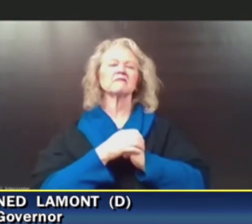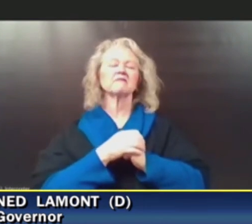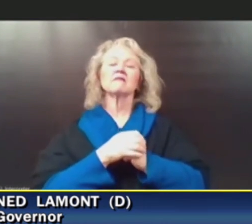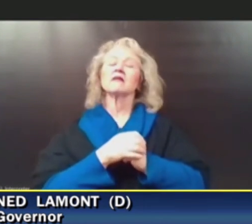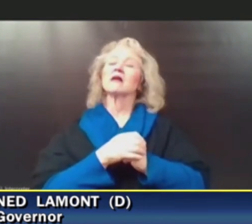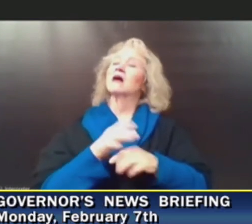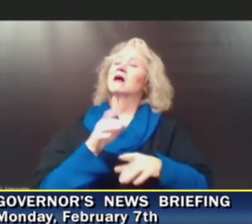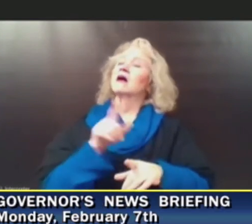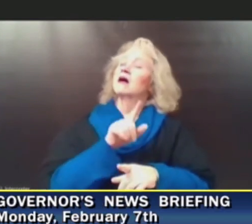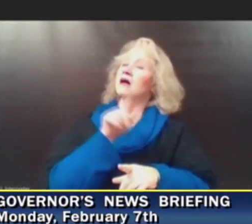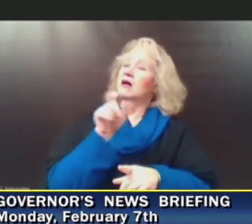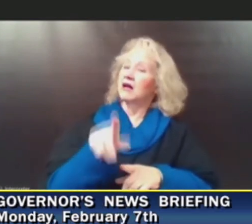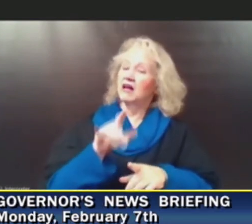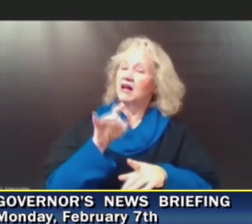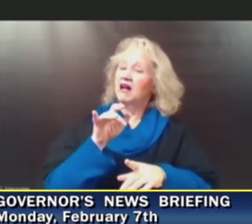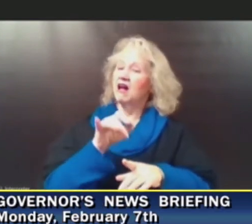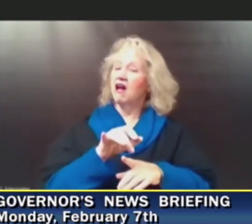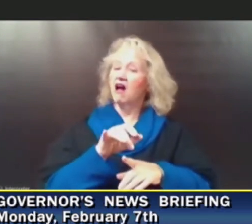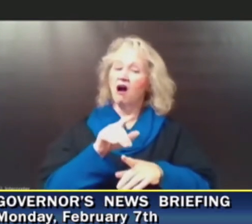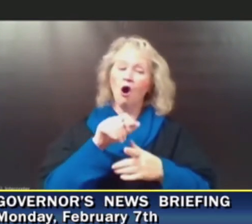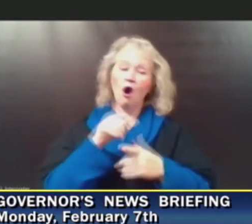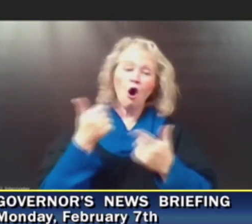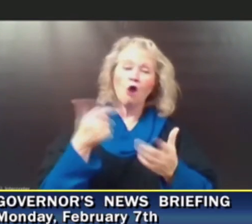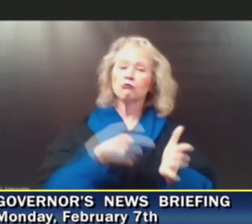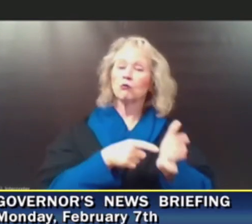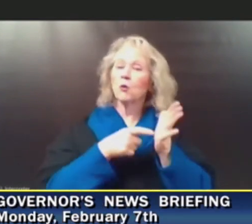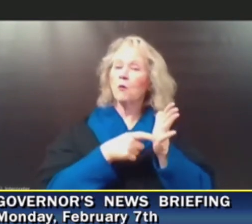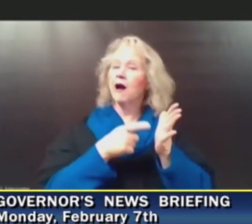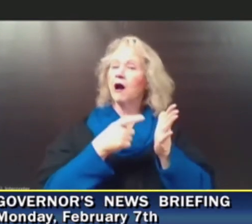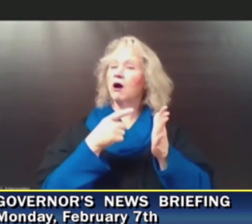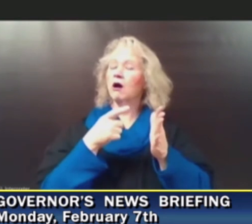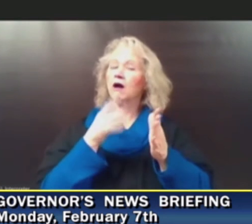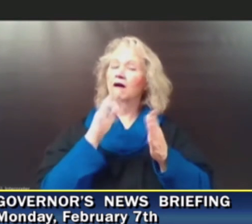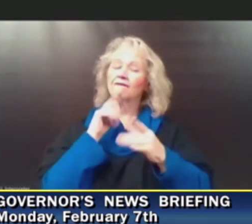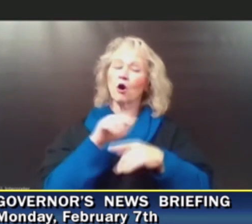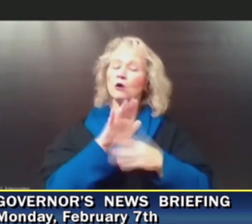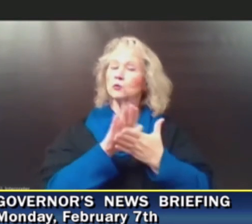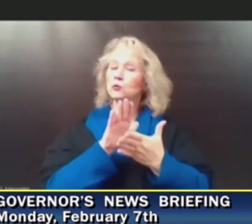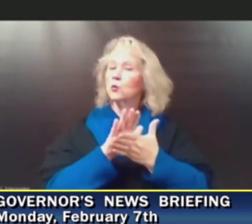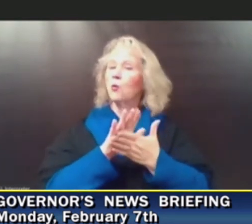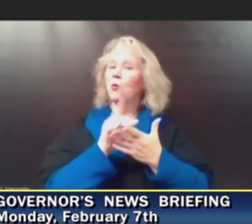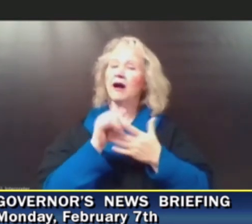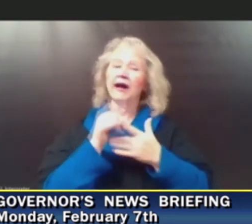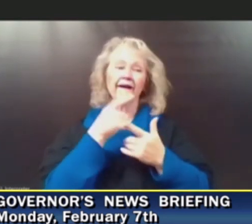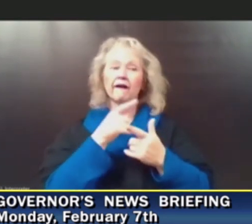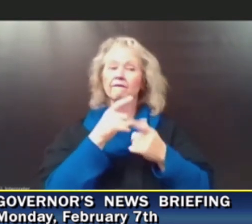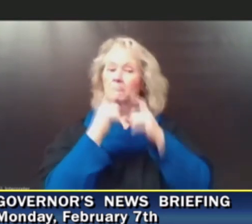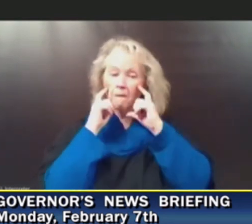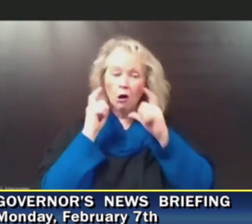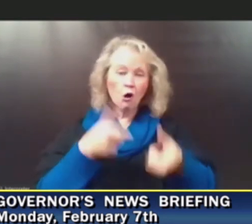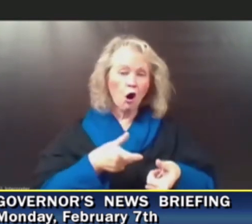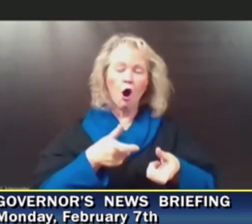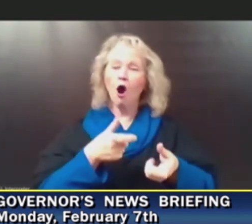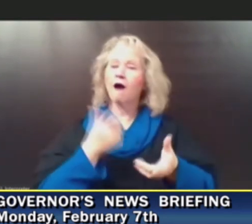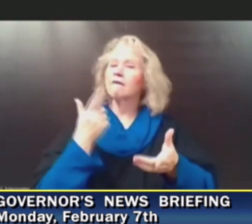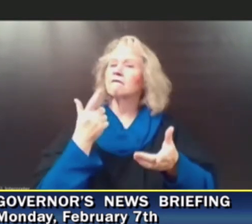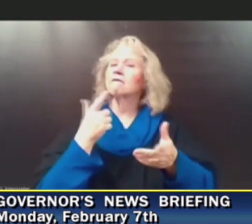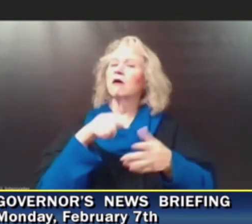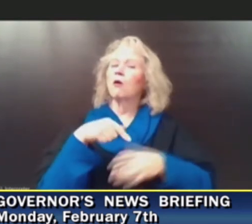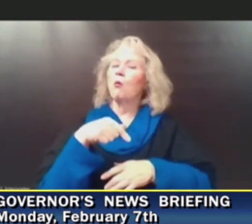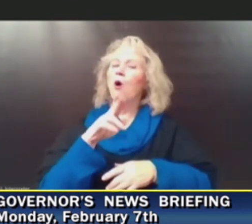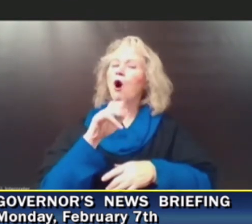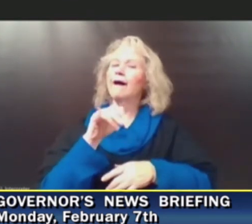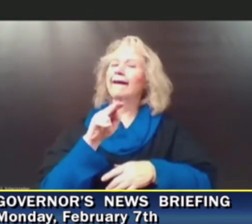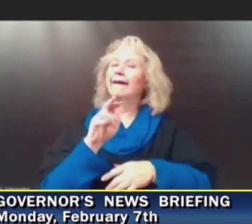other COVID guidelines in school in terms of maybe like quarantining? If there's no one is wearing masks in the classroom, does that mean the whole class